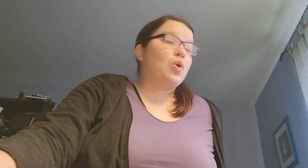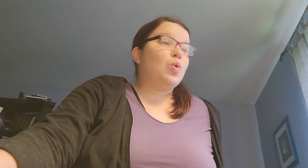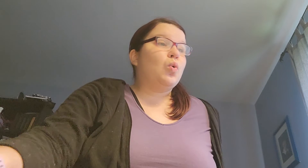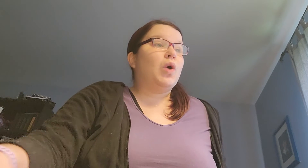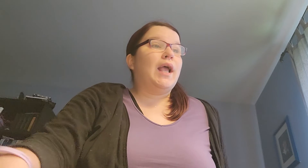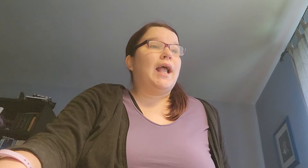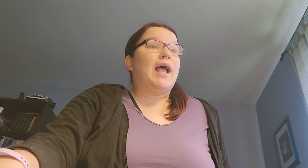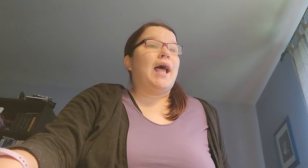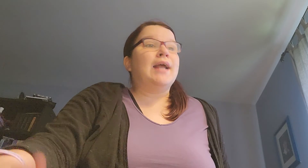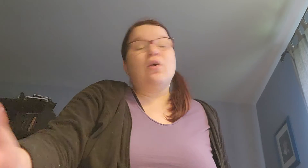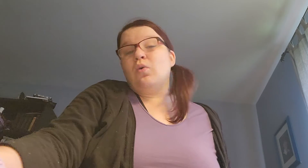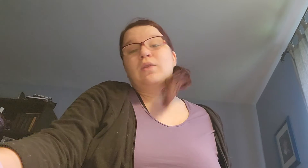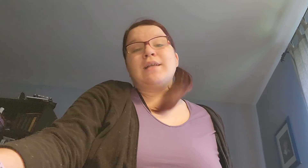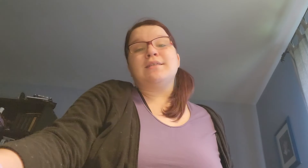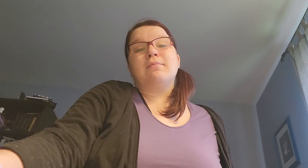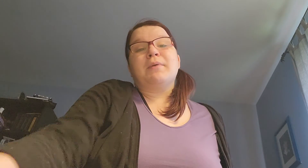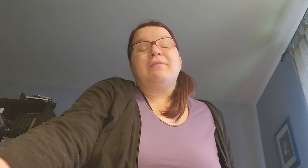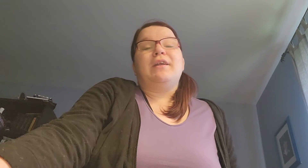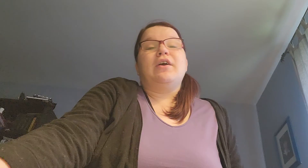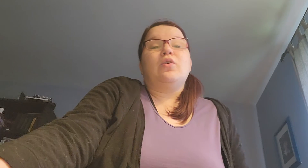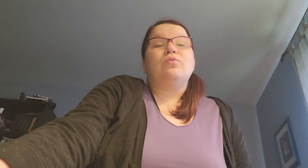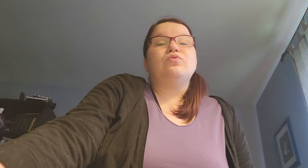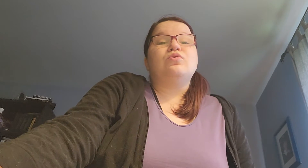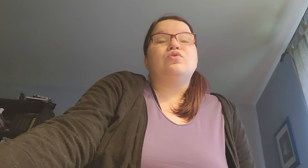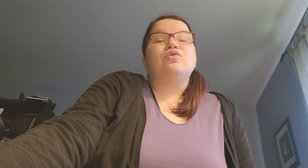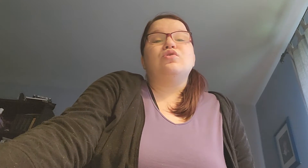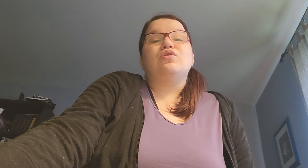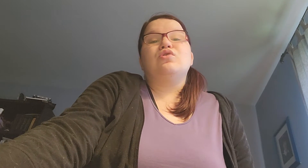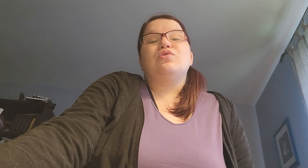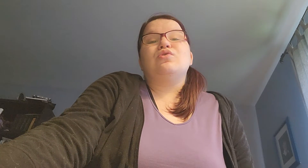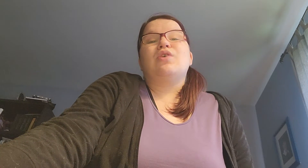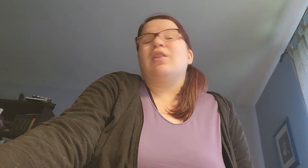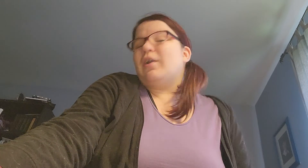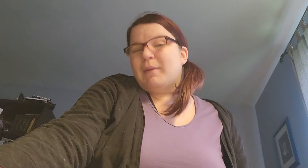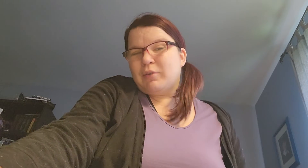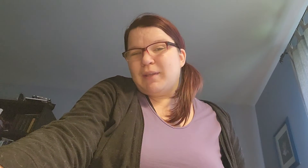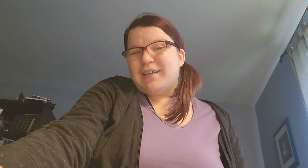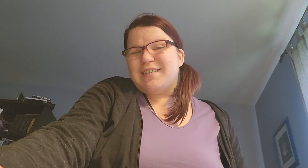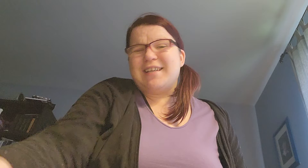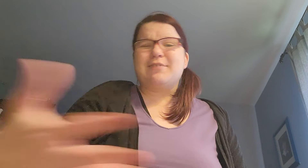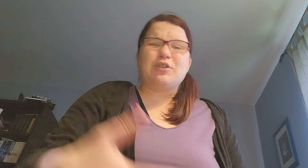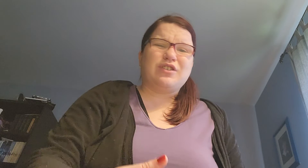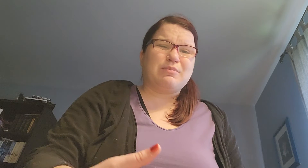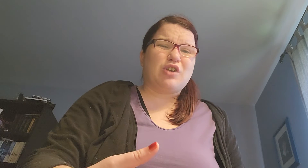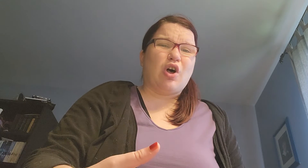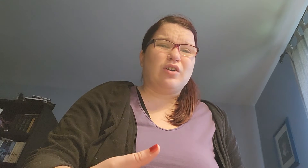So... I know that some of my videos... A lot of people don't really understand. Especially some songs.